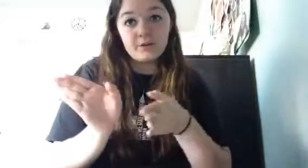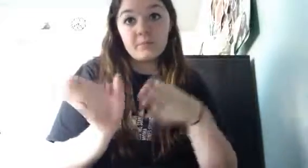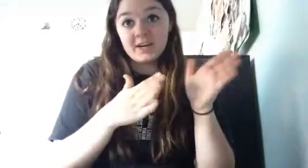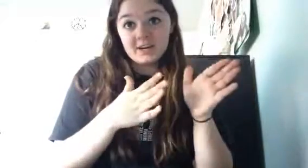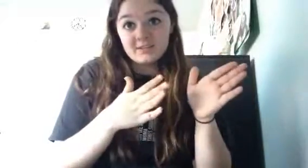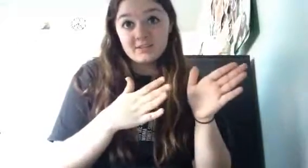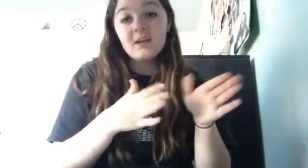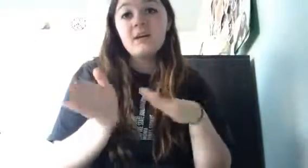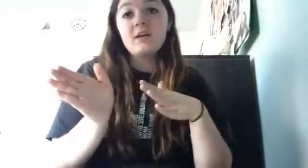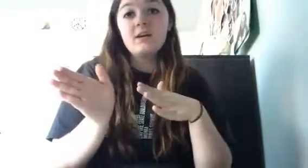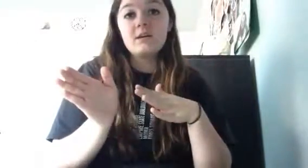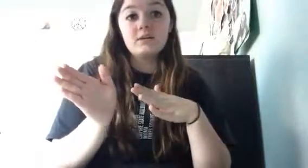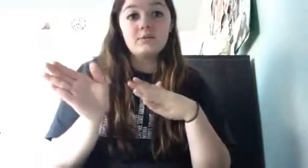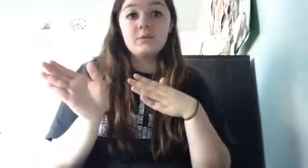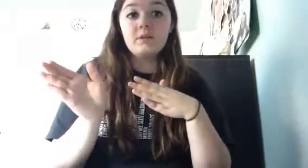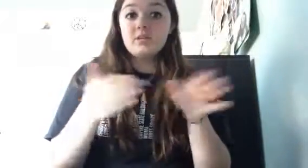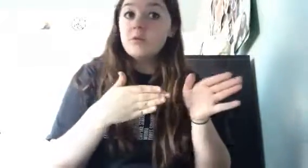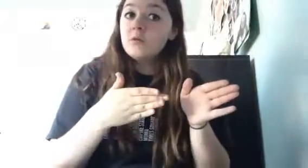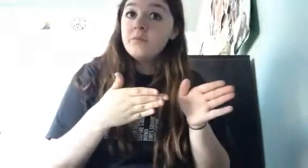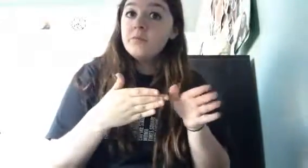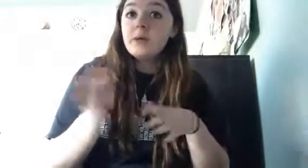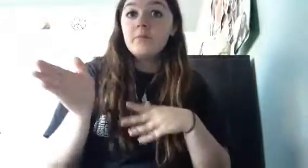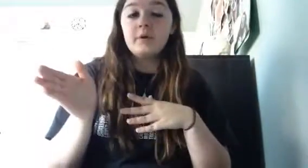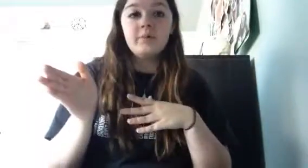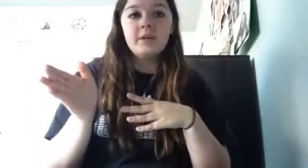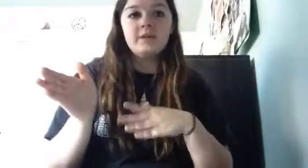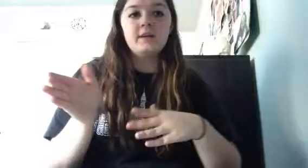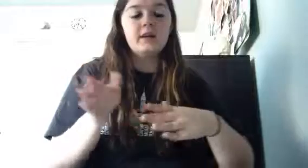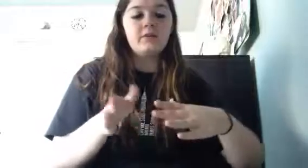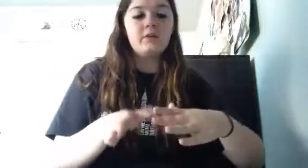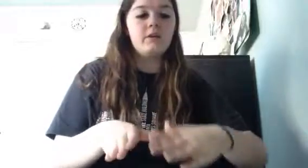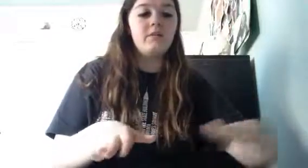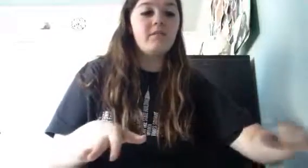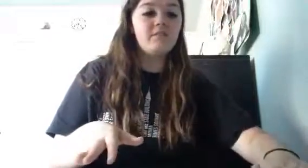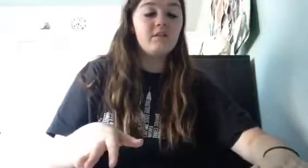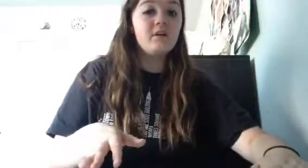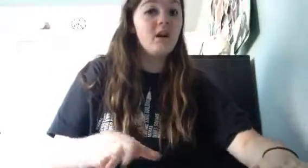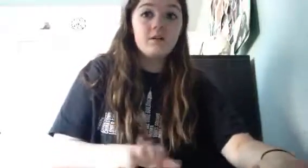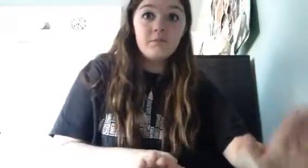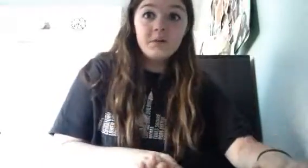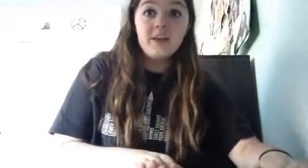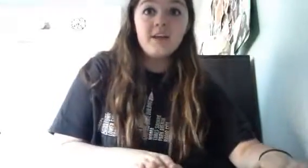really pass because it wouldn't be legal but he decided to get in that oncoming lane